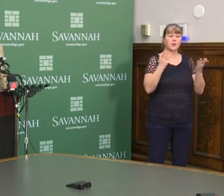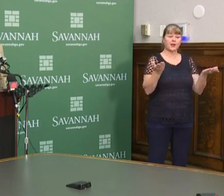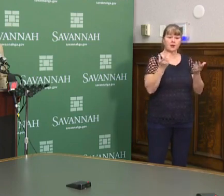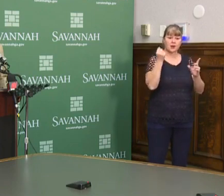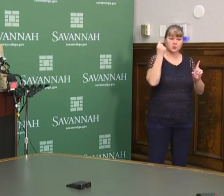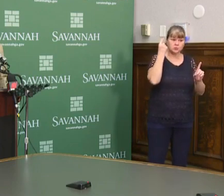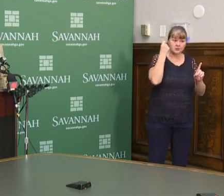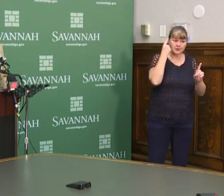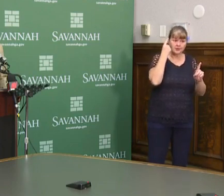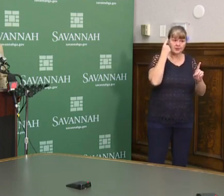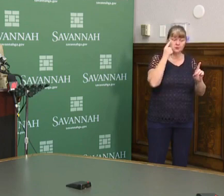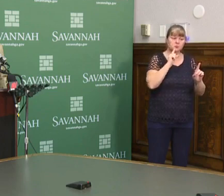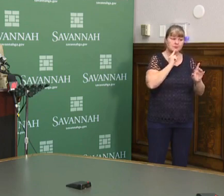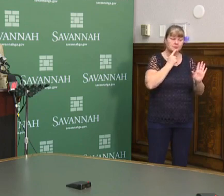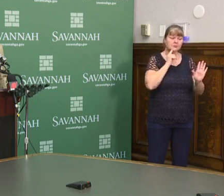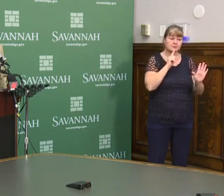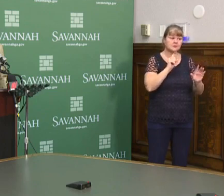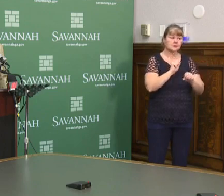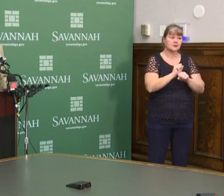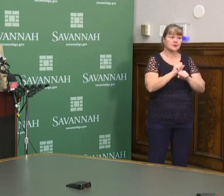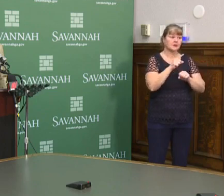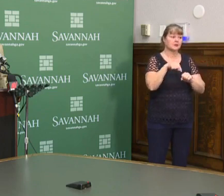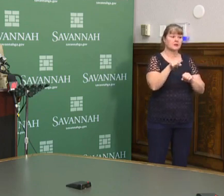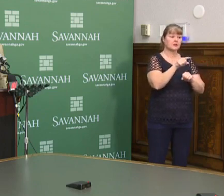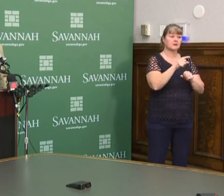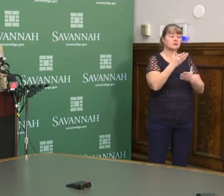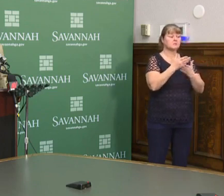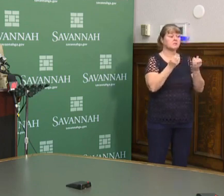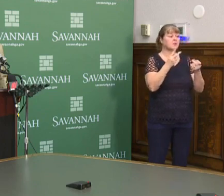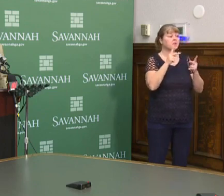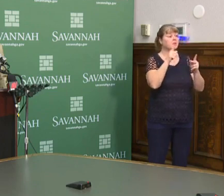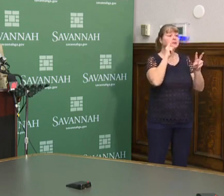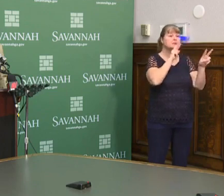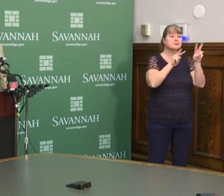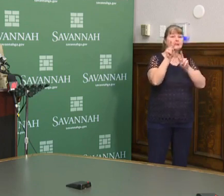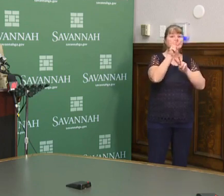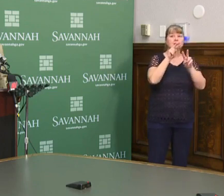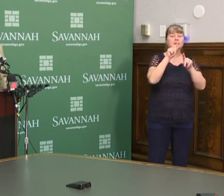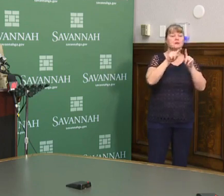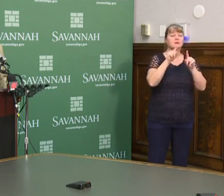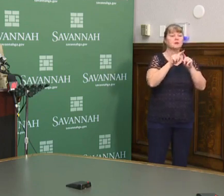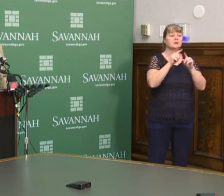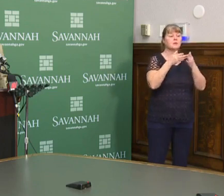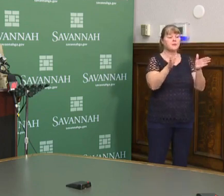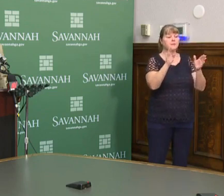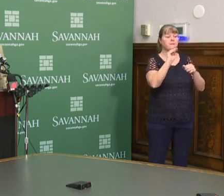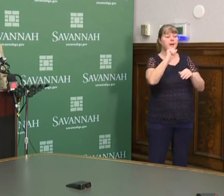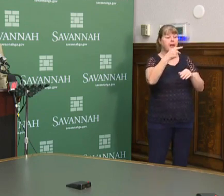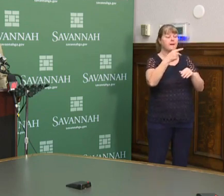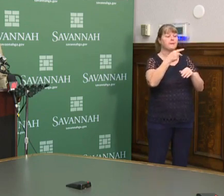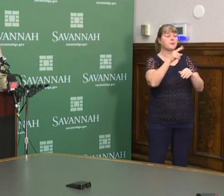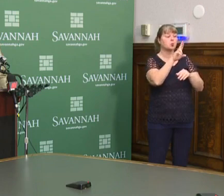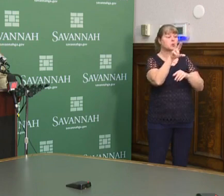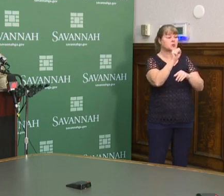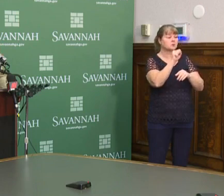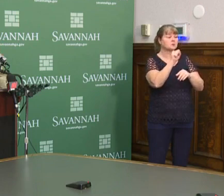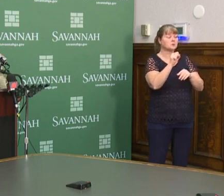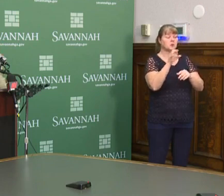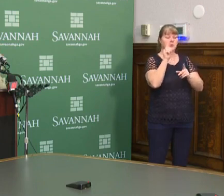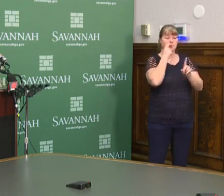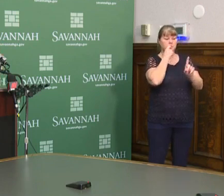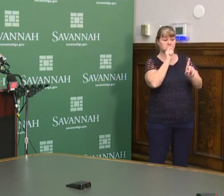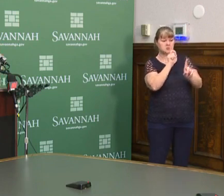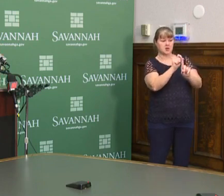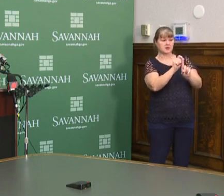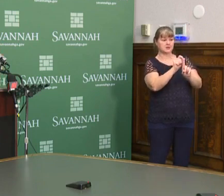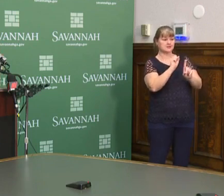are understanding the gravity? Because I think a lot of folks here kind of, you know, they see the nationwide map and they see that Savannah is just a tiny little red dot